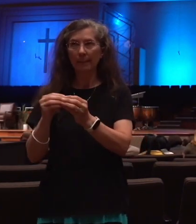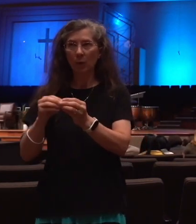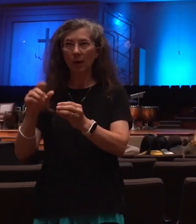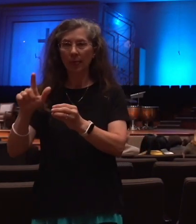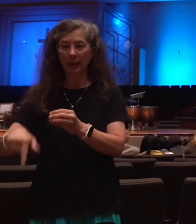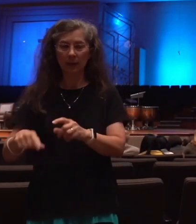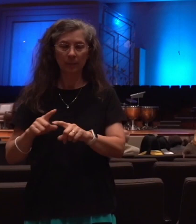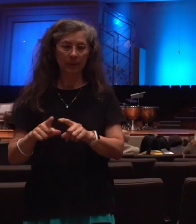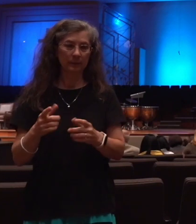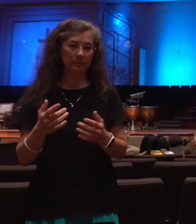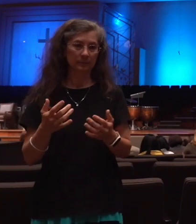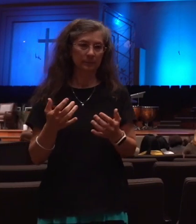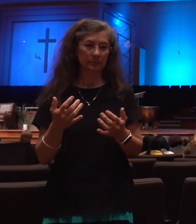we'll just talk about it now.